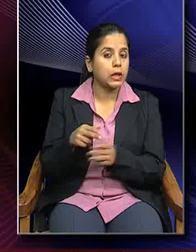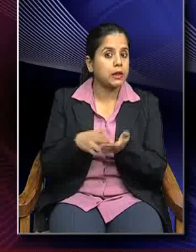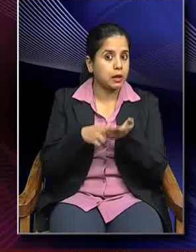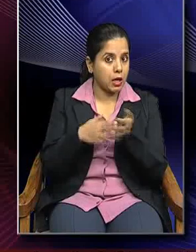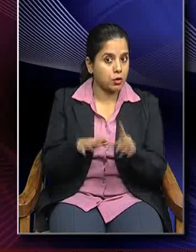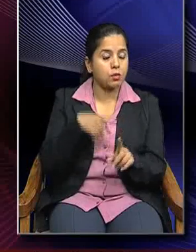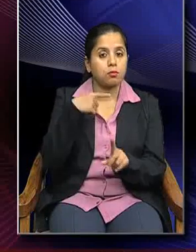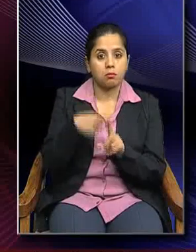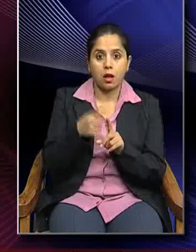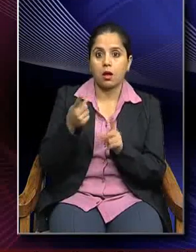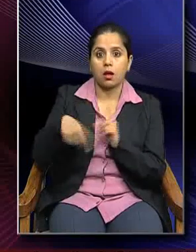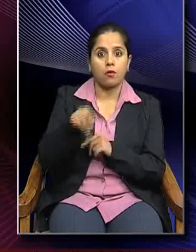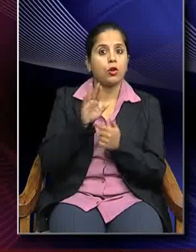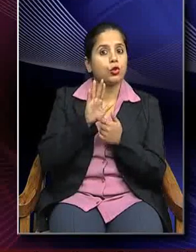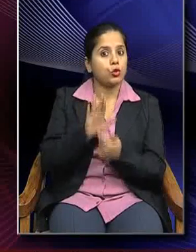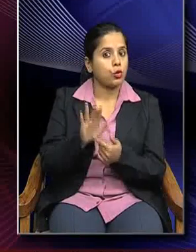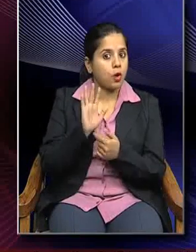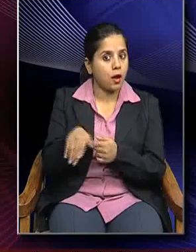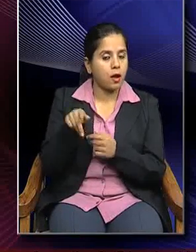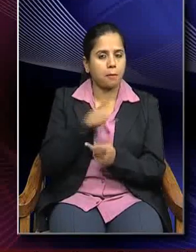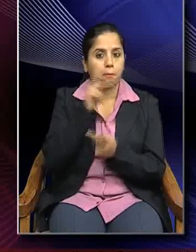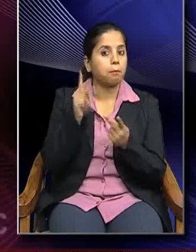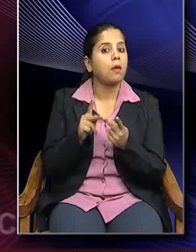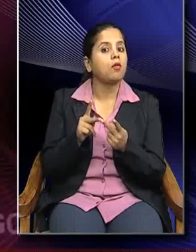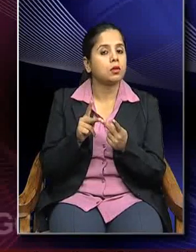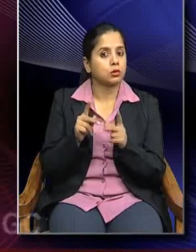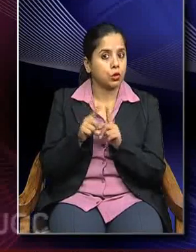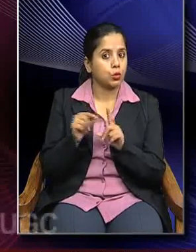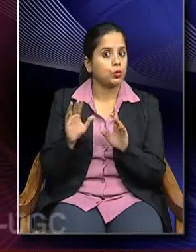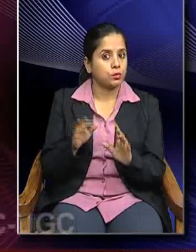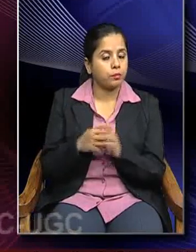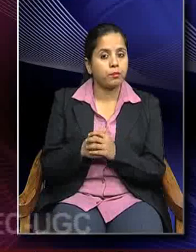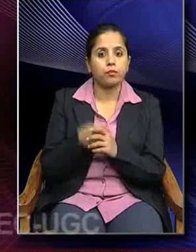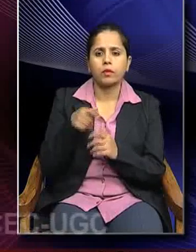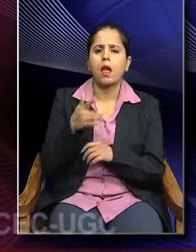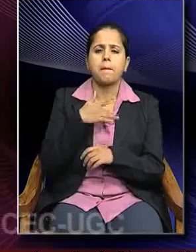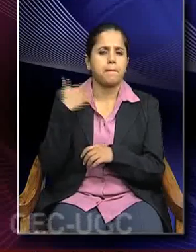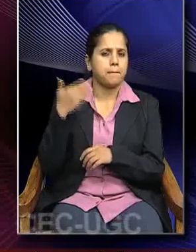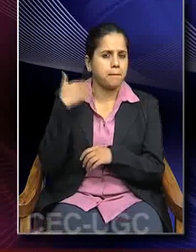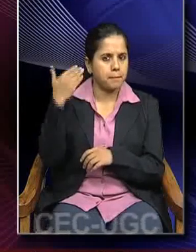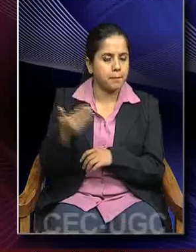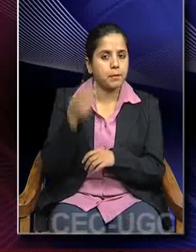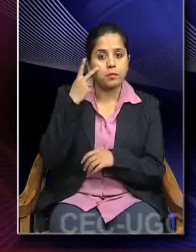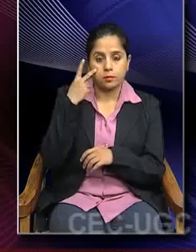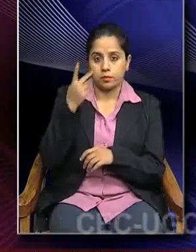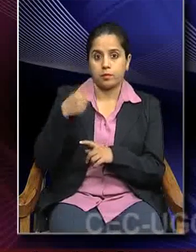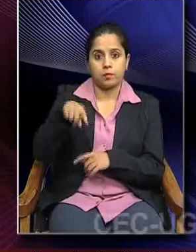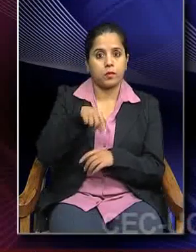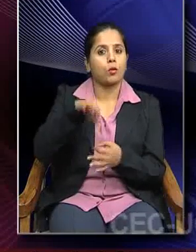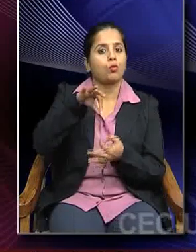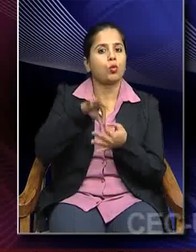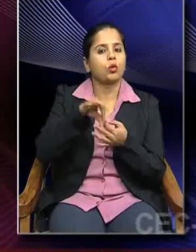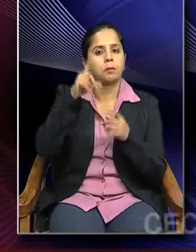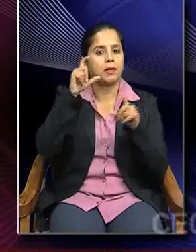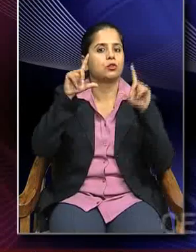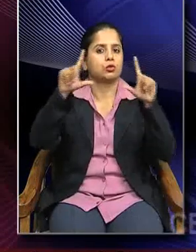and they are represented in perfection. And usually it is the Buddha image,